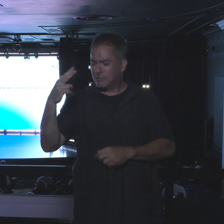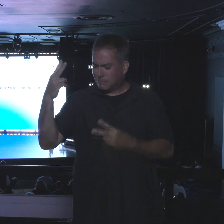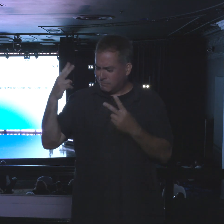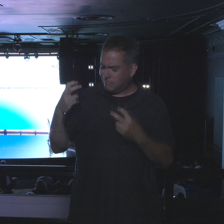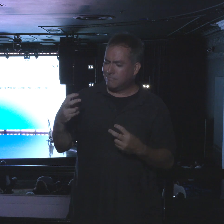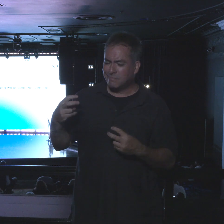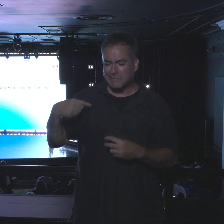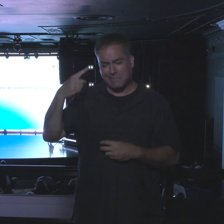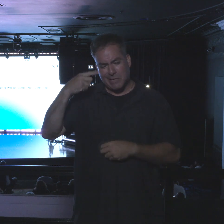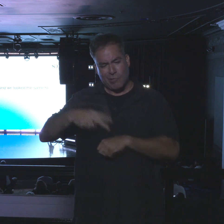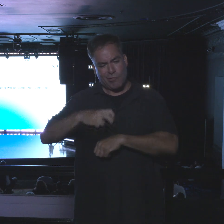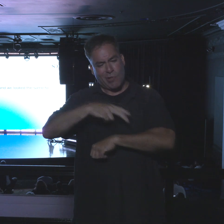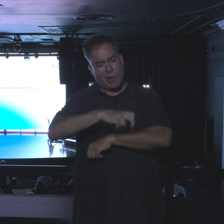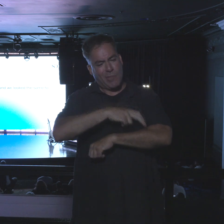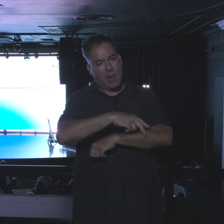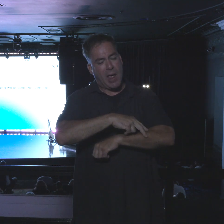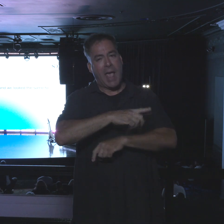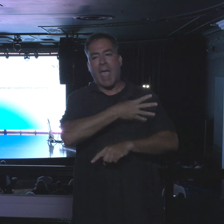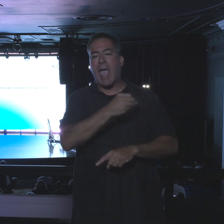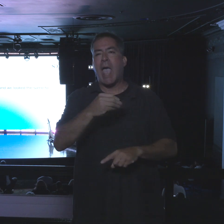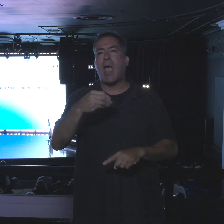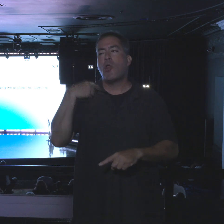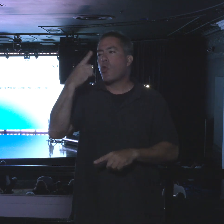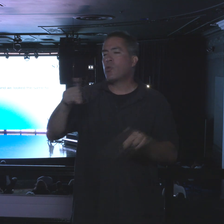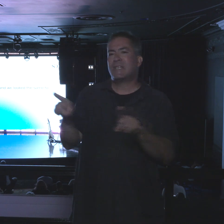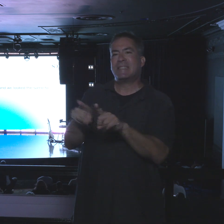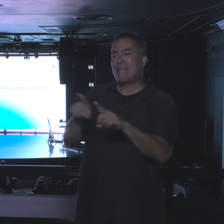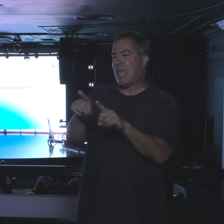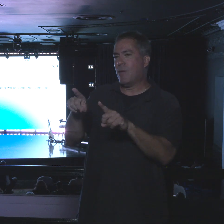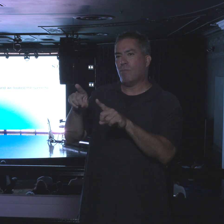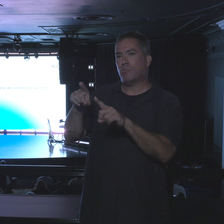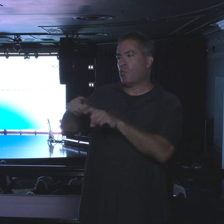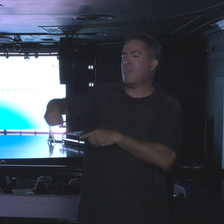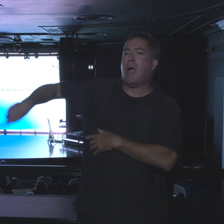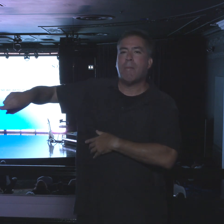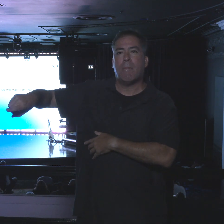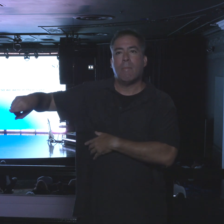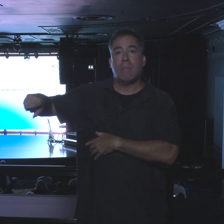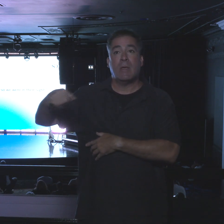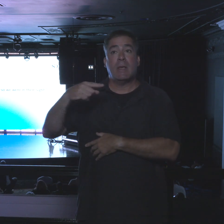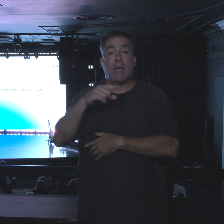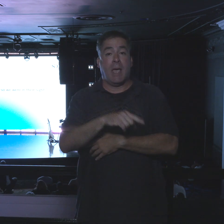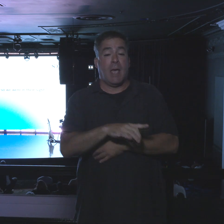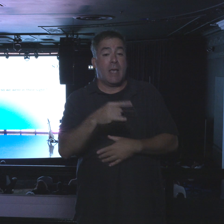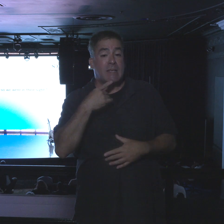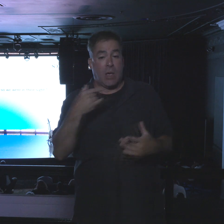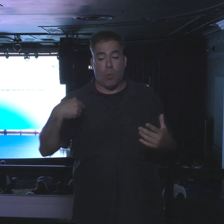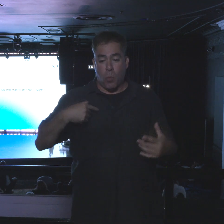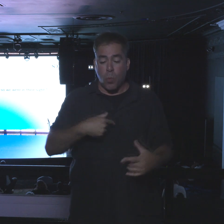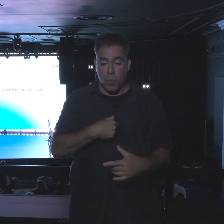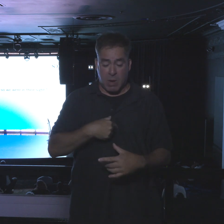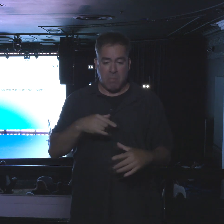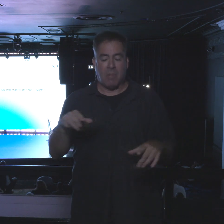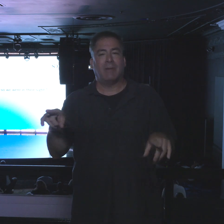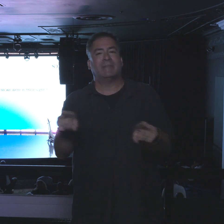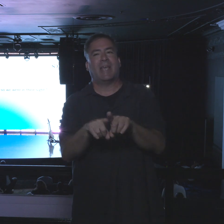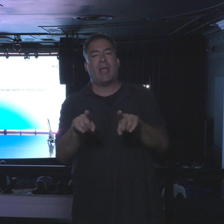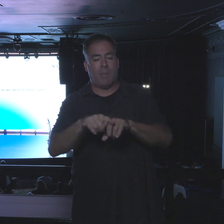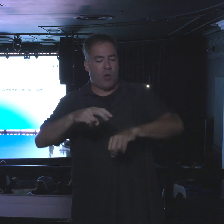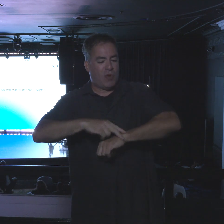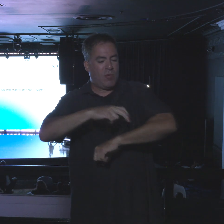looked the same to them. The Amplified said, were like grasshoppers in our own sight.